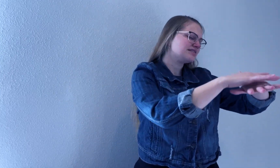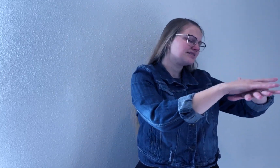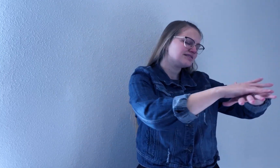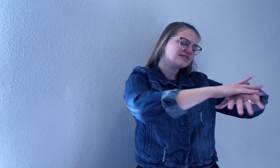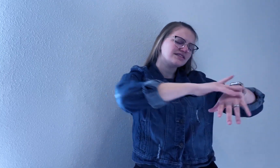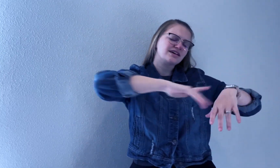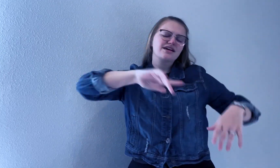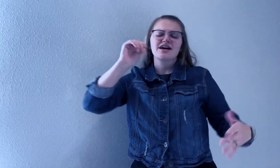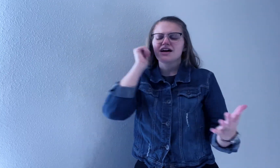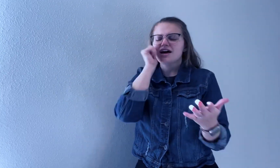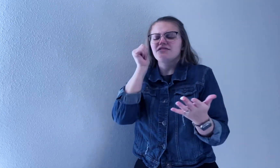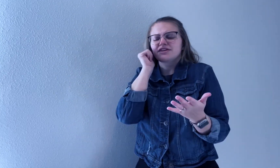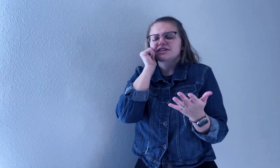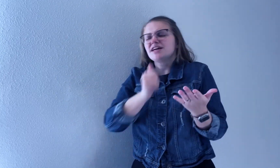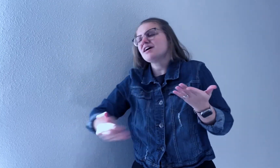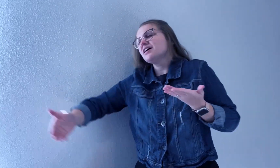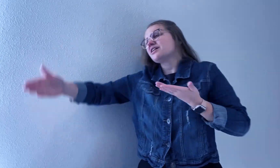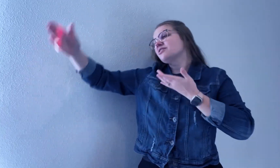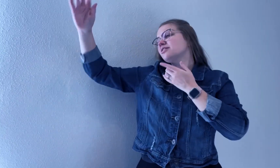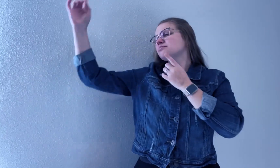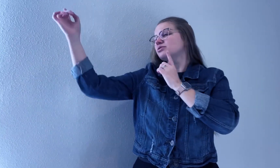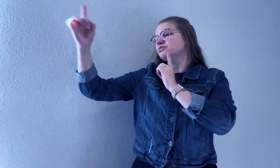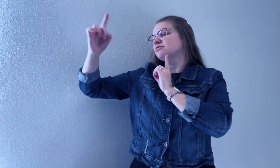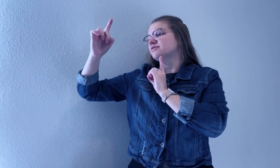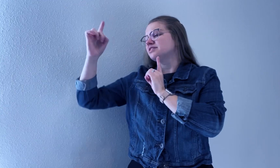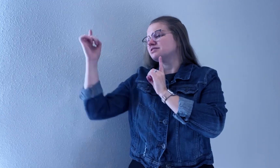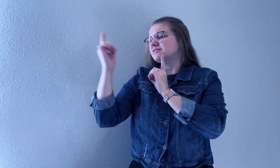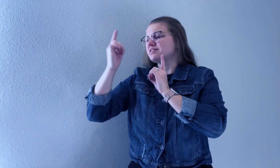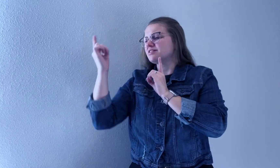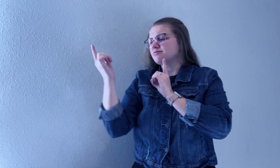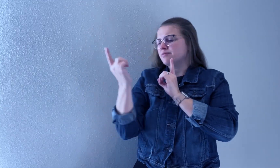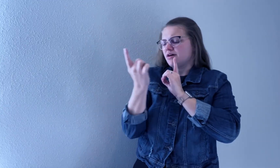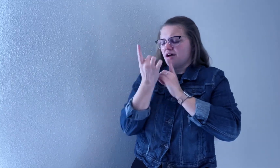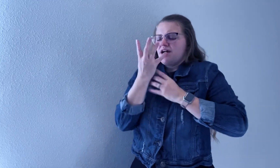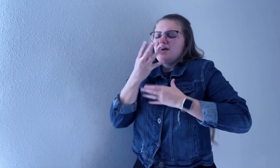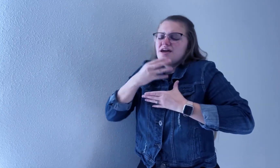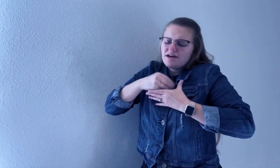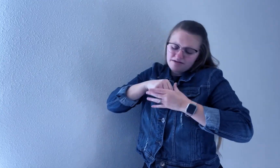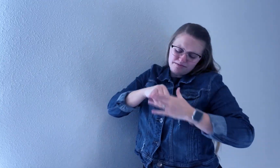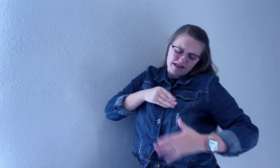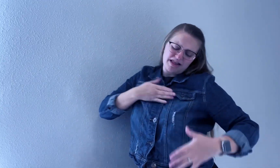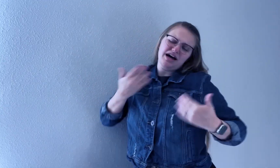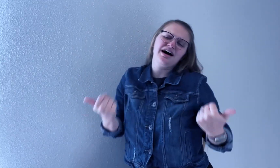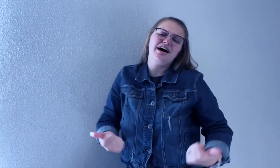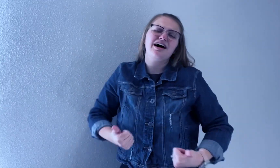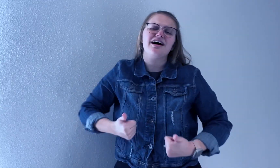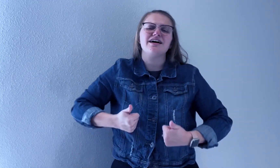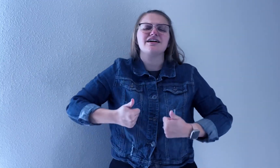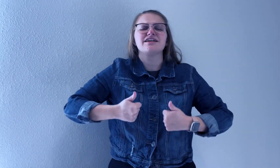Every day you're moving deeper in my life